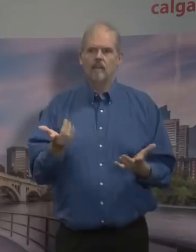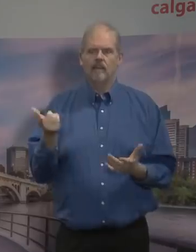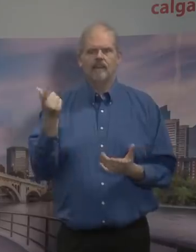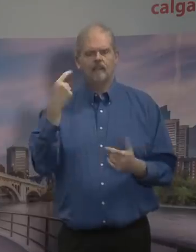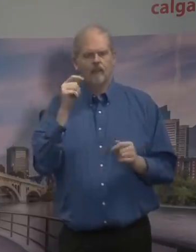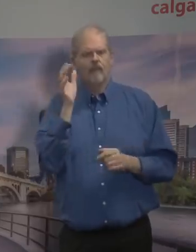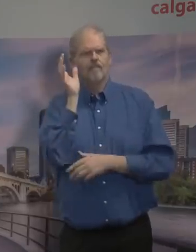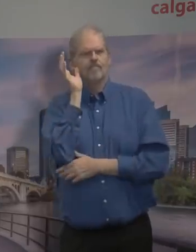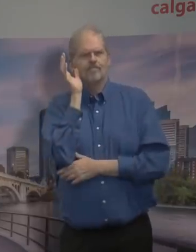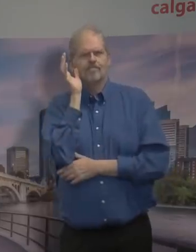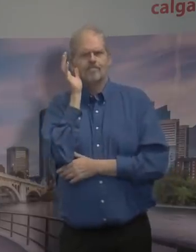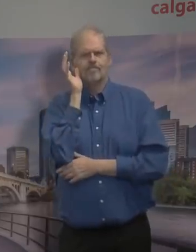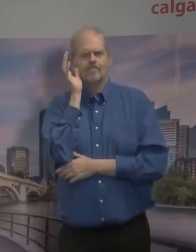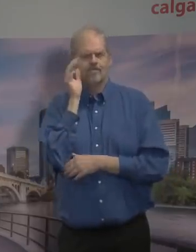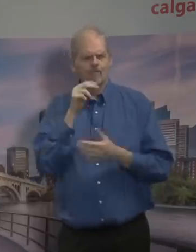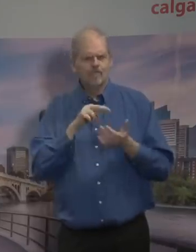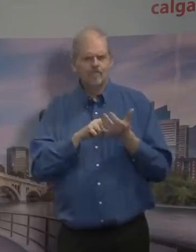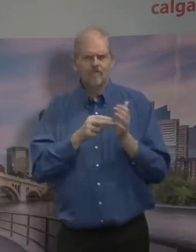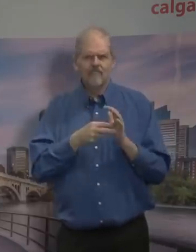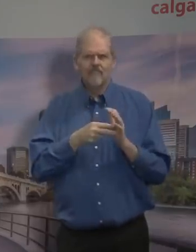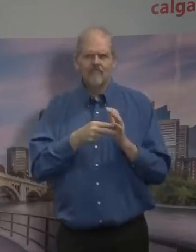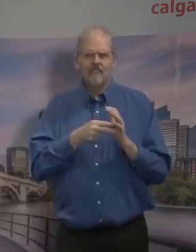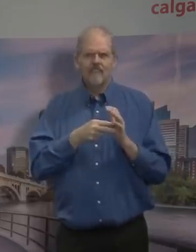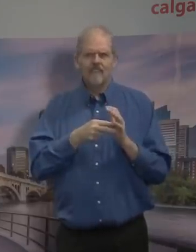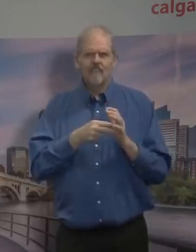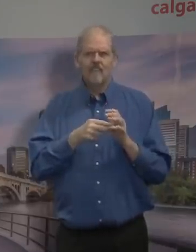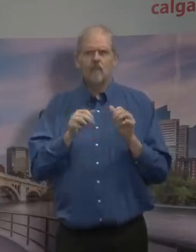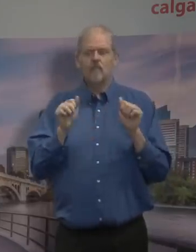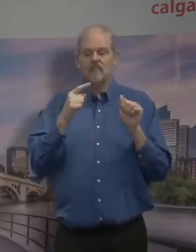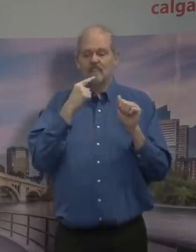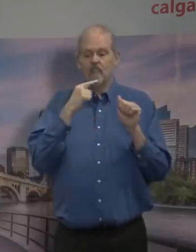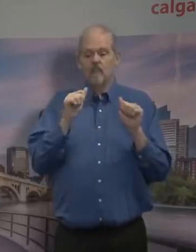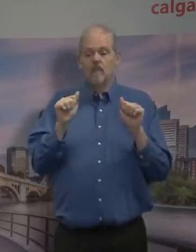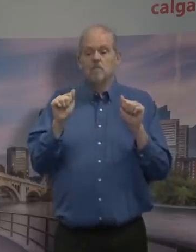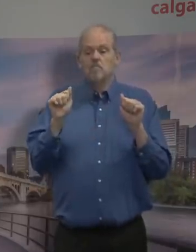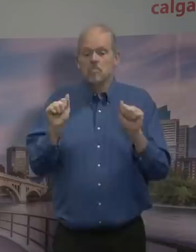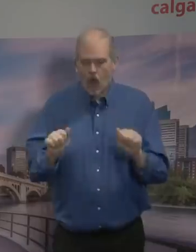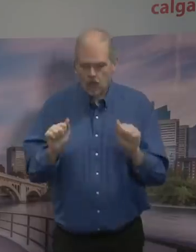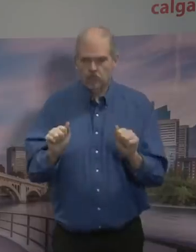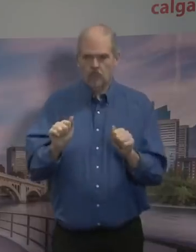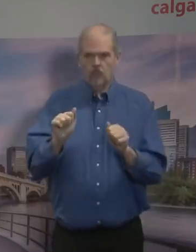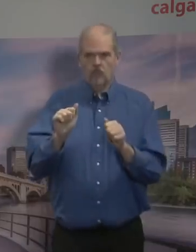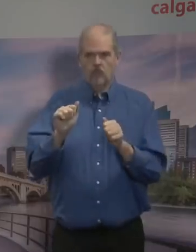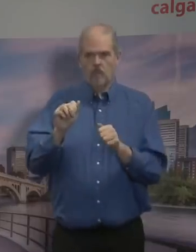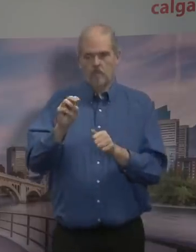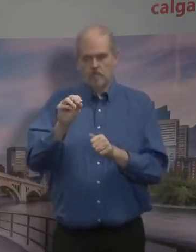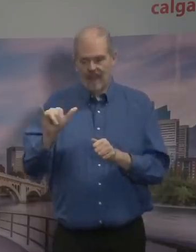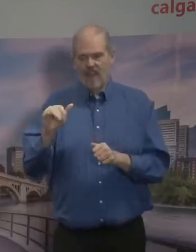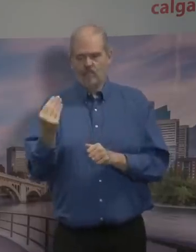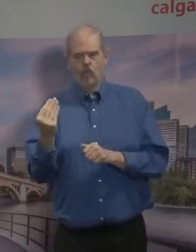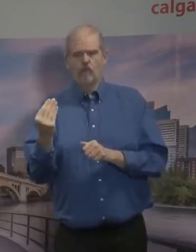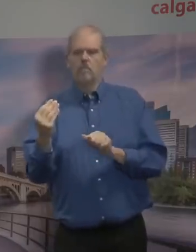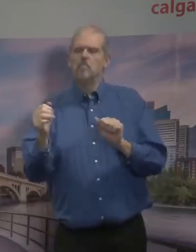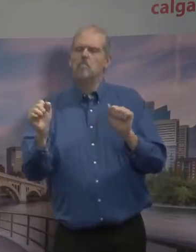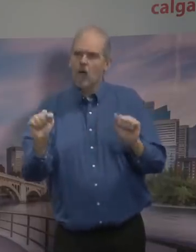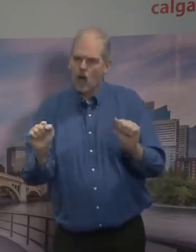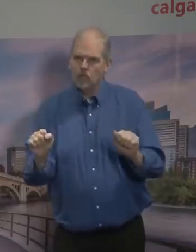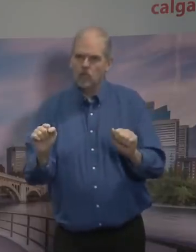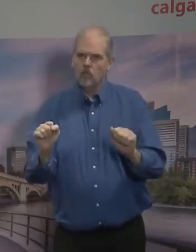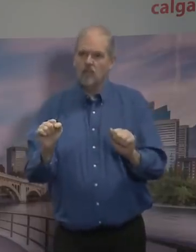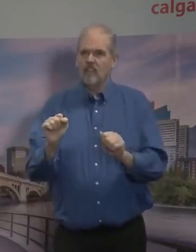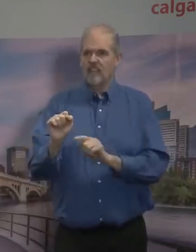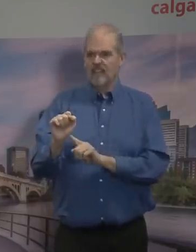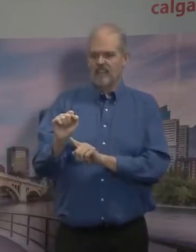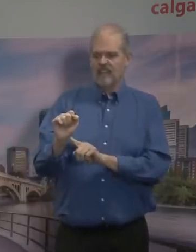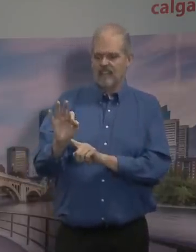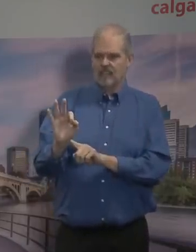as early as May 14th if the following things are in place. And those things I must tell you were not yet